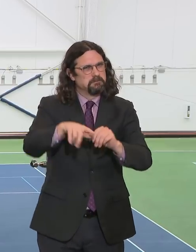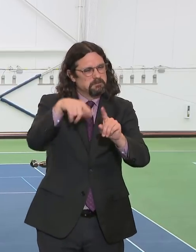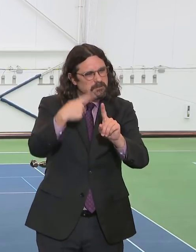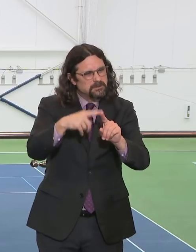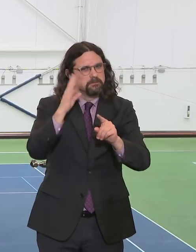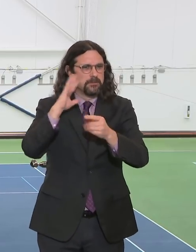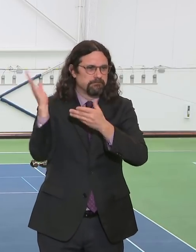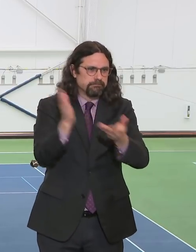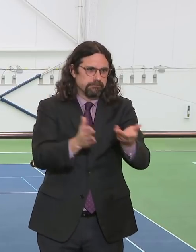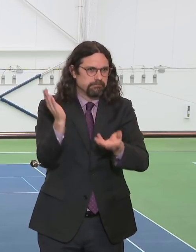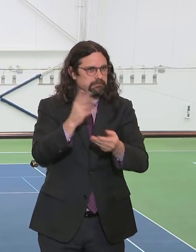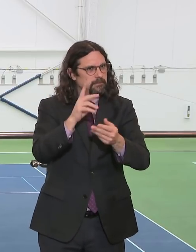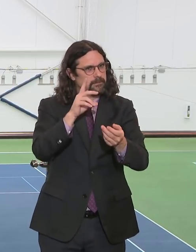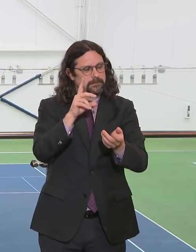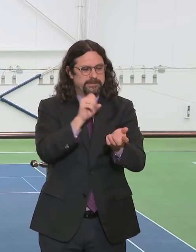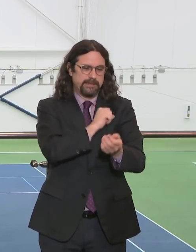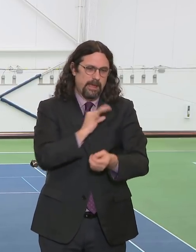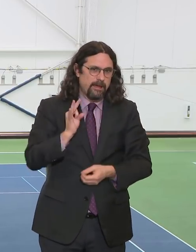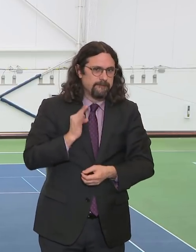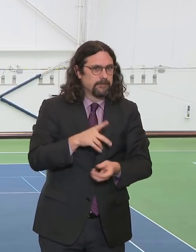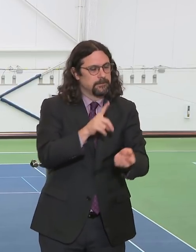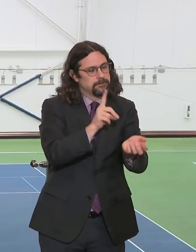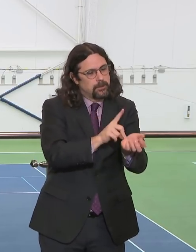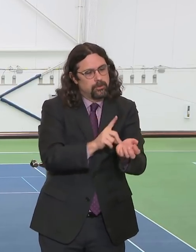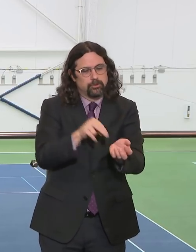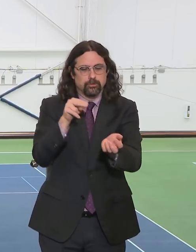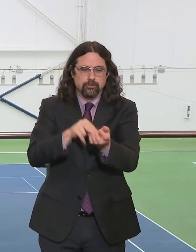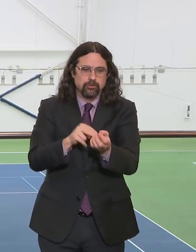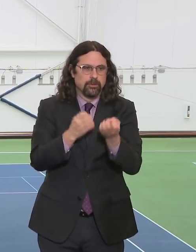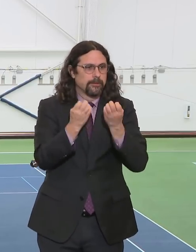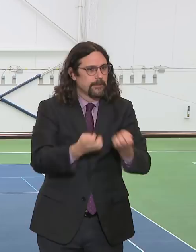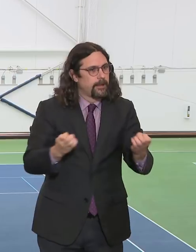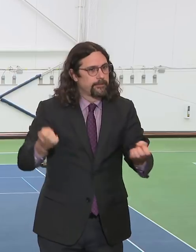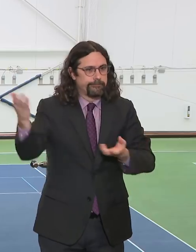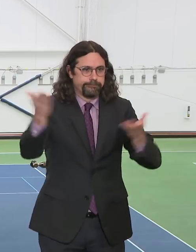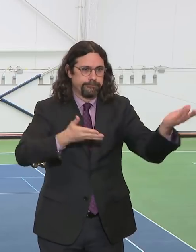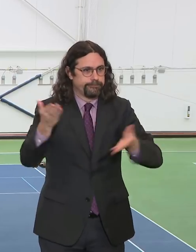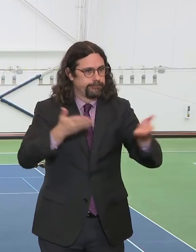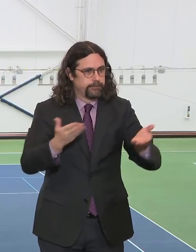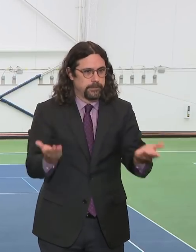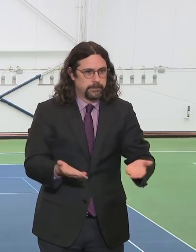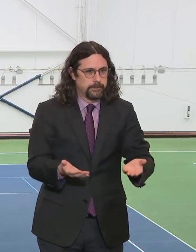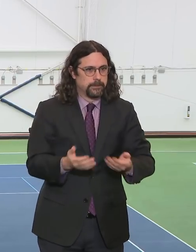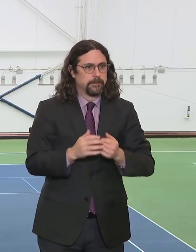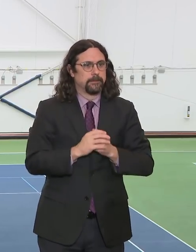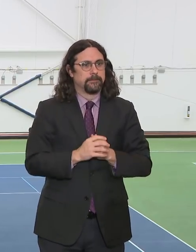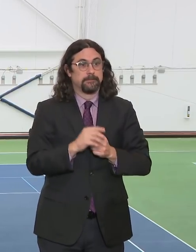That's what the company does. It brings all this in, brings in the equipment, brings in the beds.